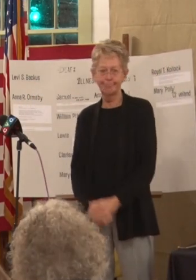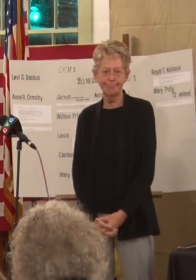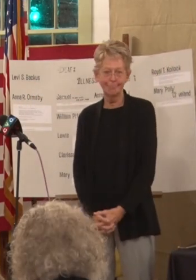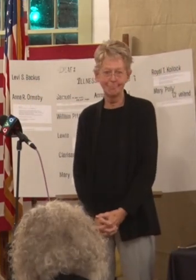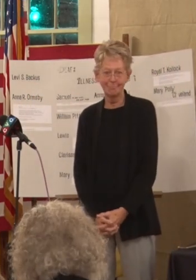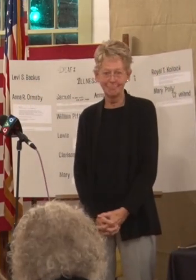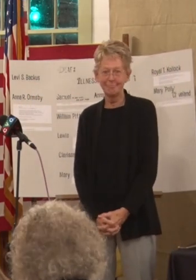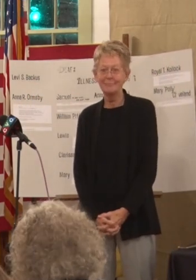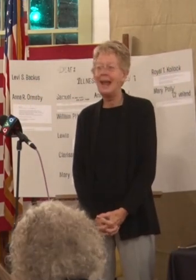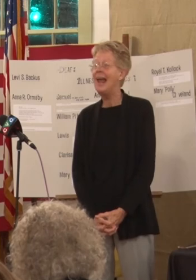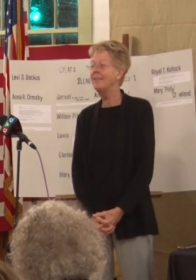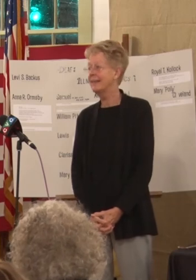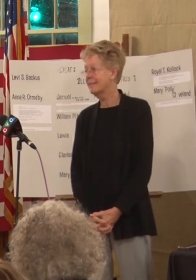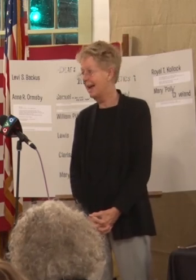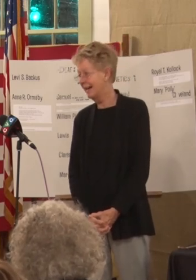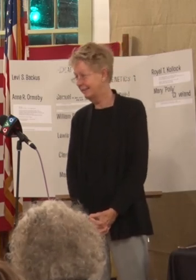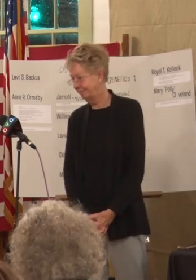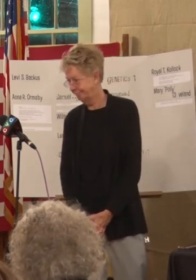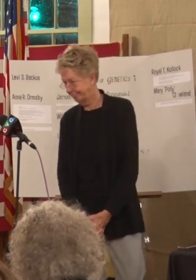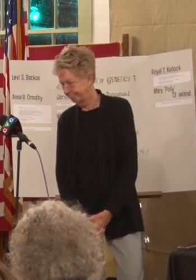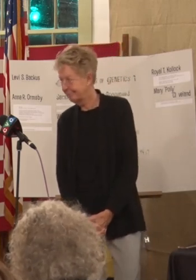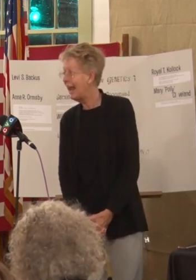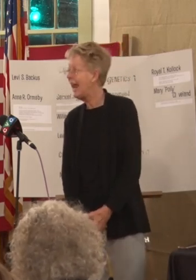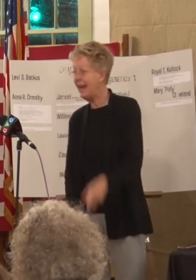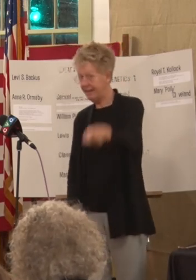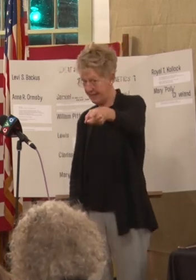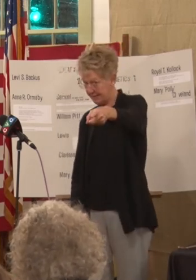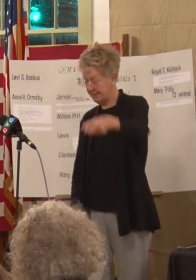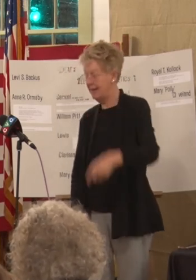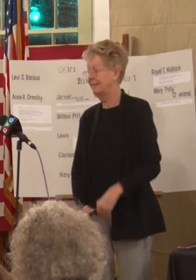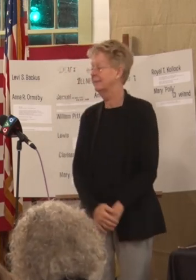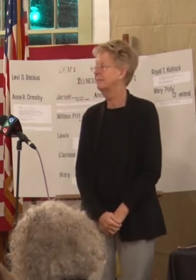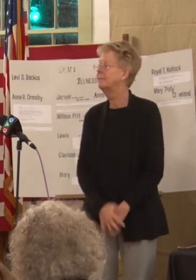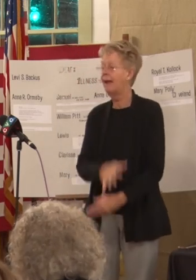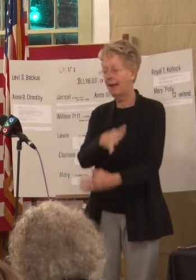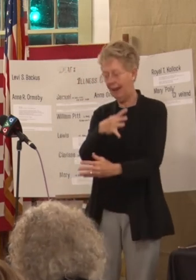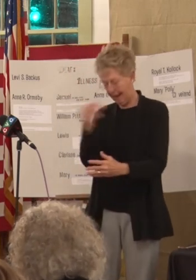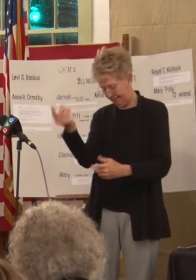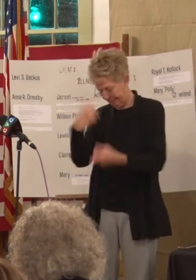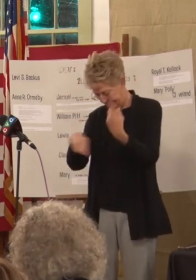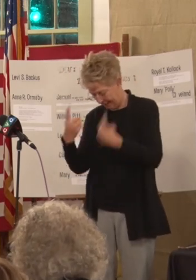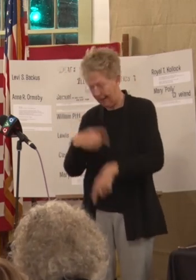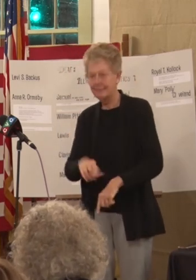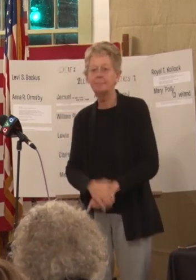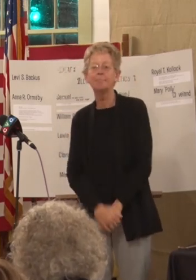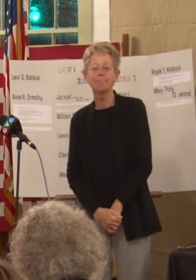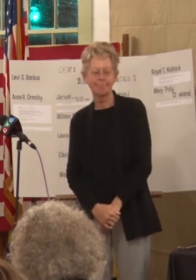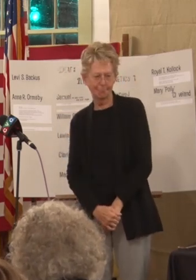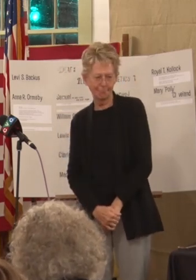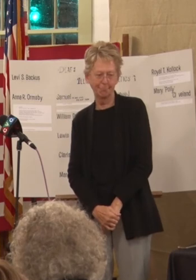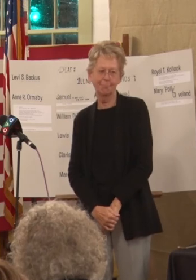and they signed and they signed yeah so